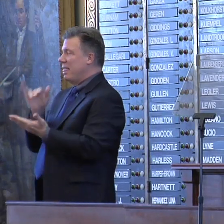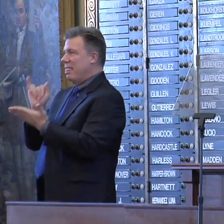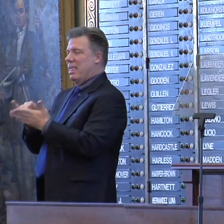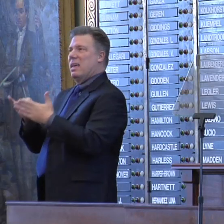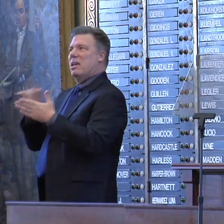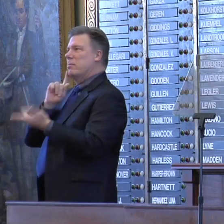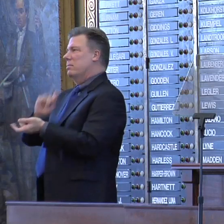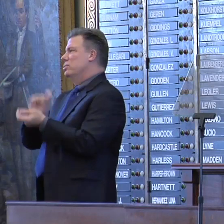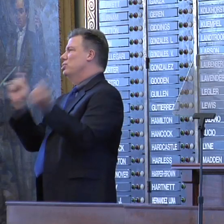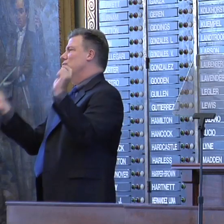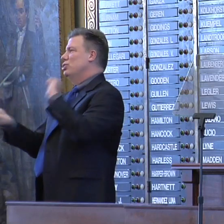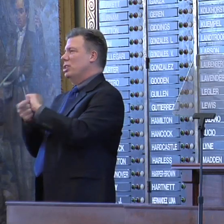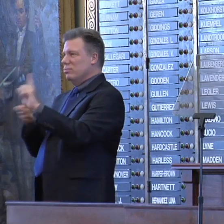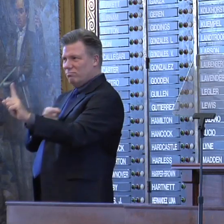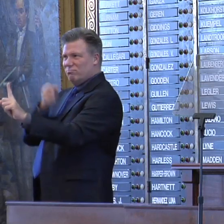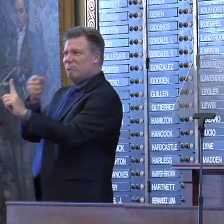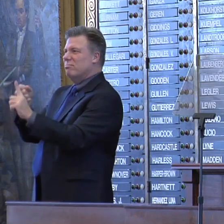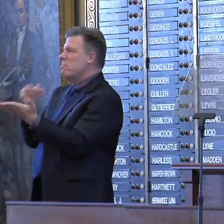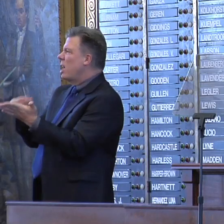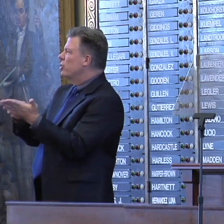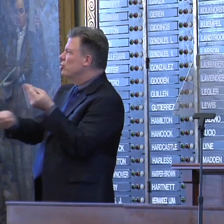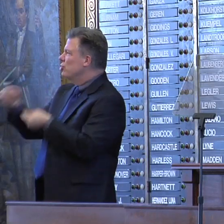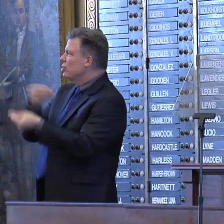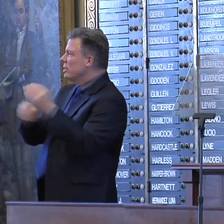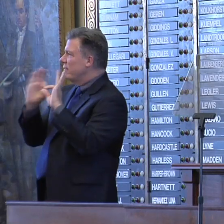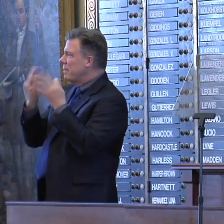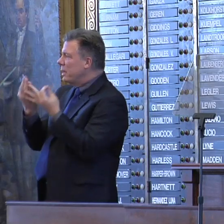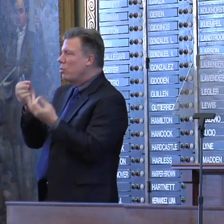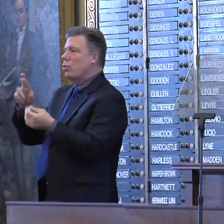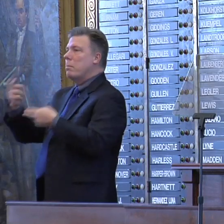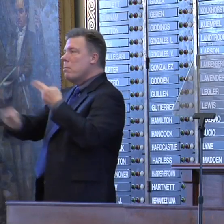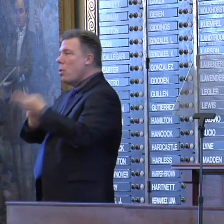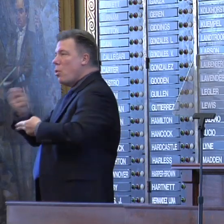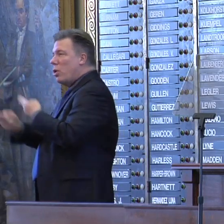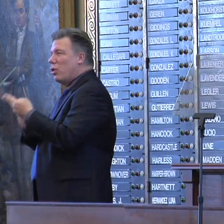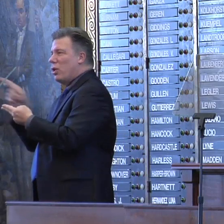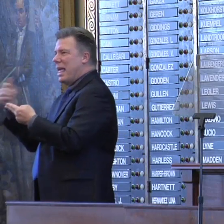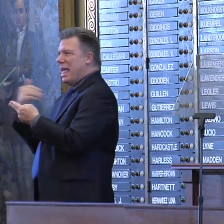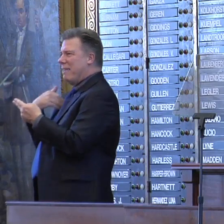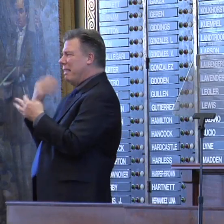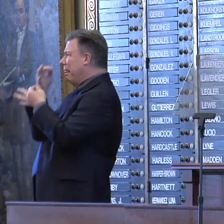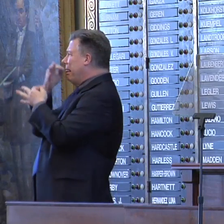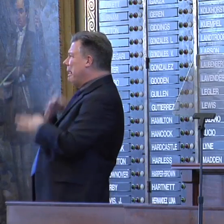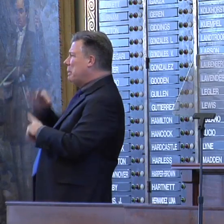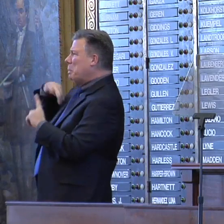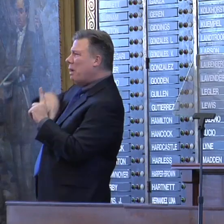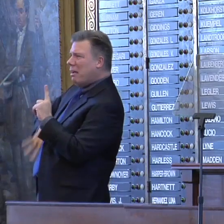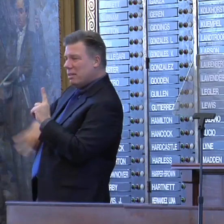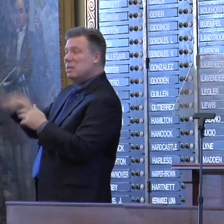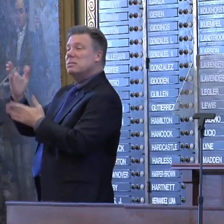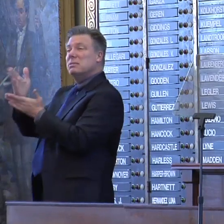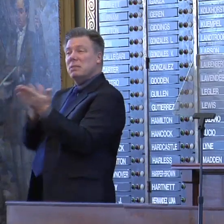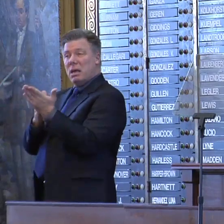different meaning for families on a budget or employers on tight margins. You know, some experts have predicted that